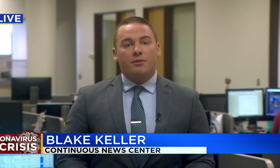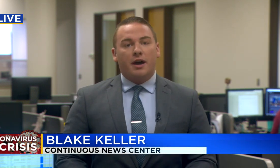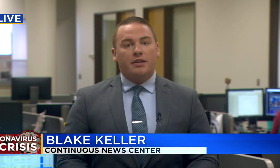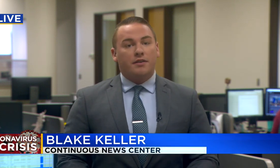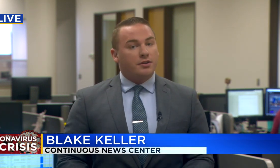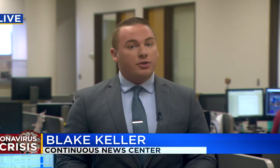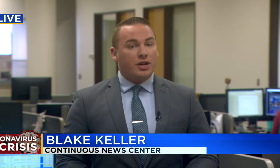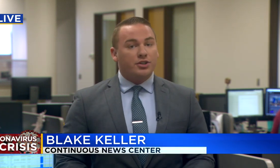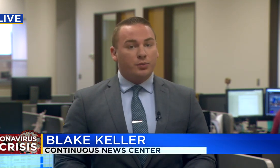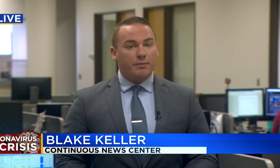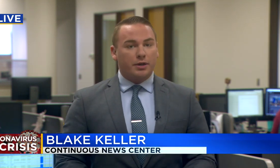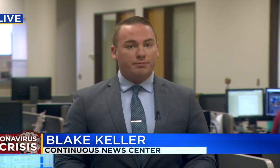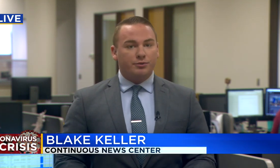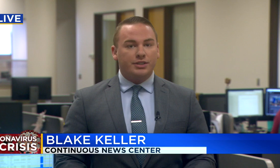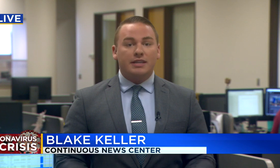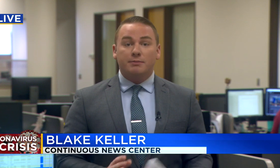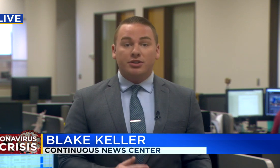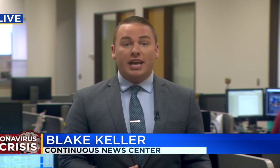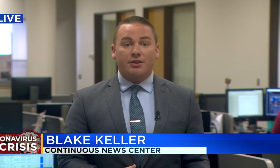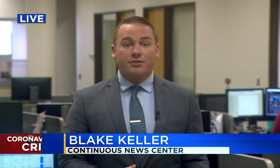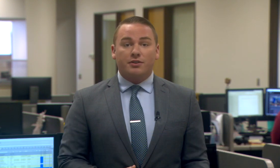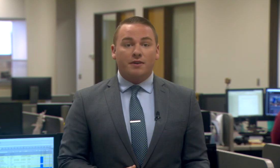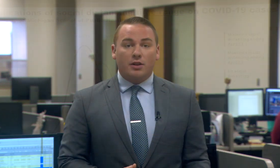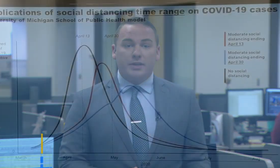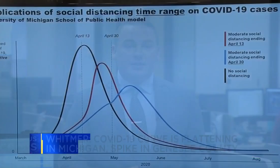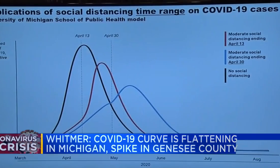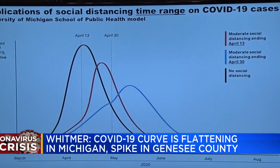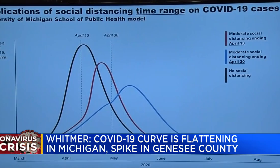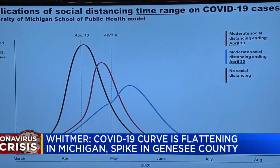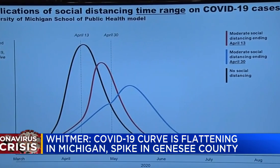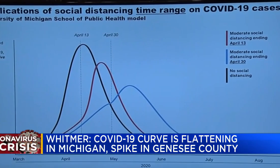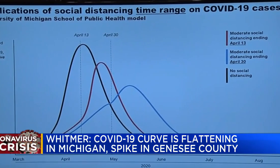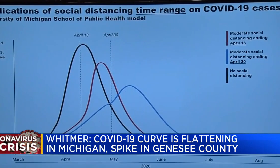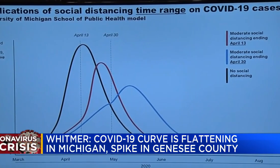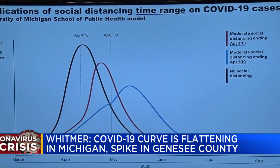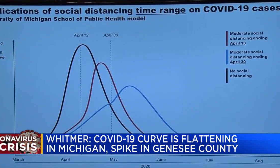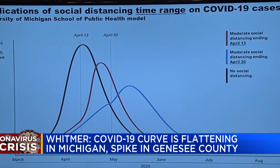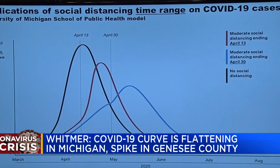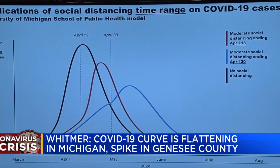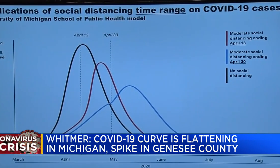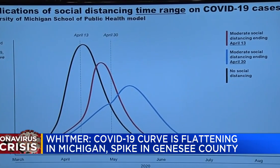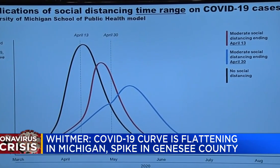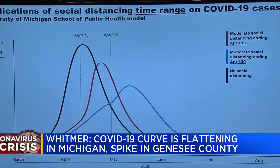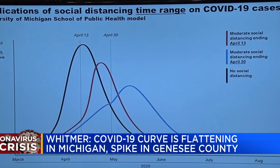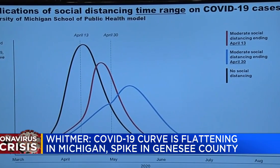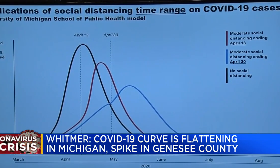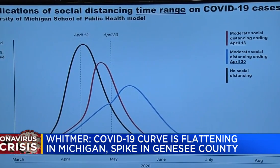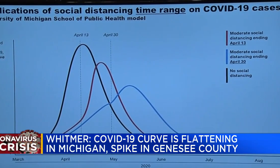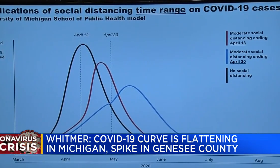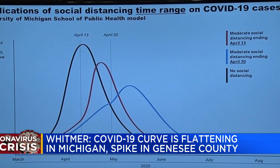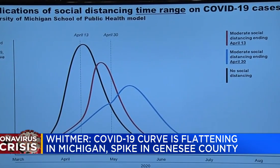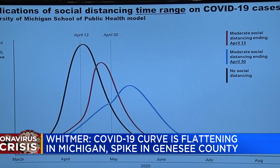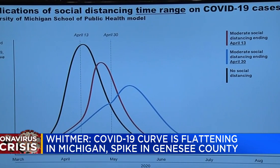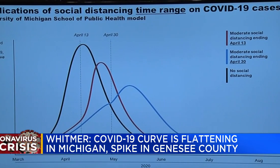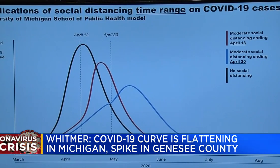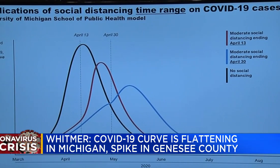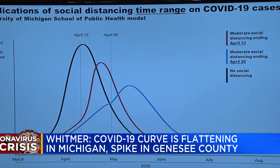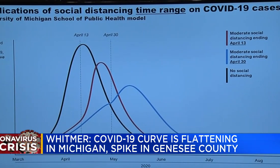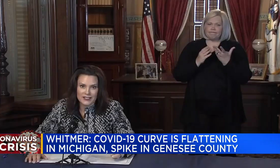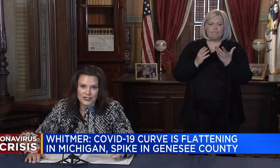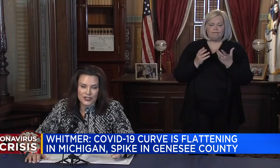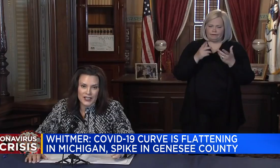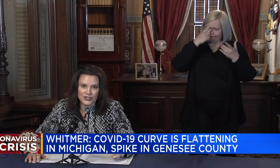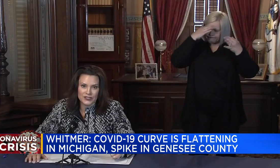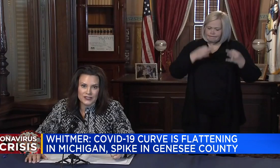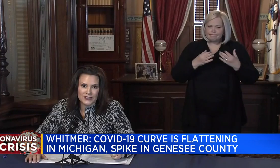being shared by Governor Gretchen Whitmer. She says Michiganders are following the social distancing guidelines closely and the COVID-19 curve is